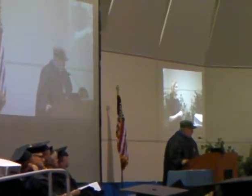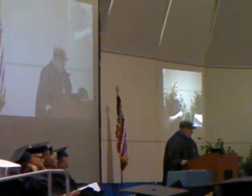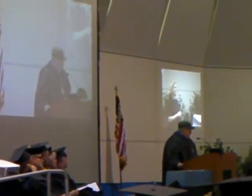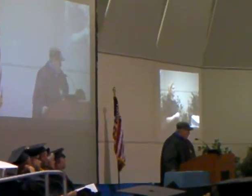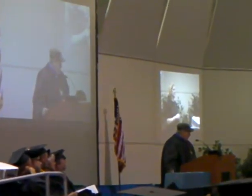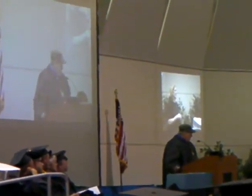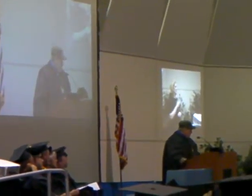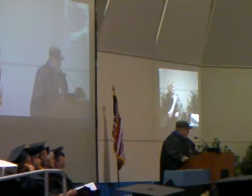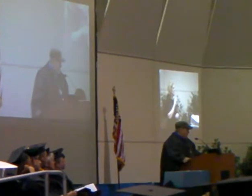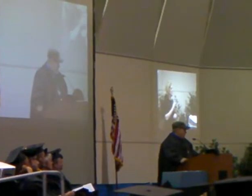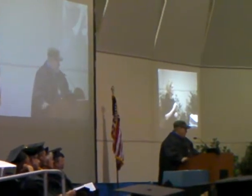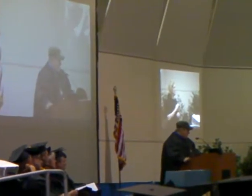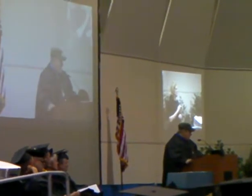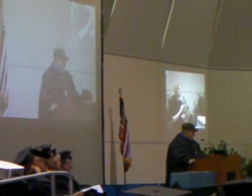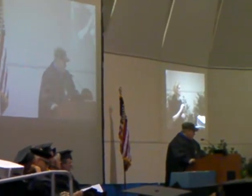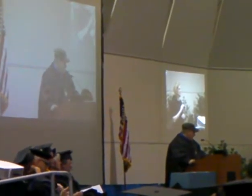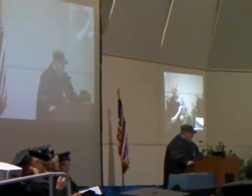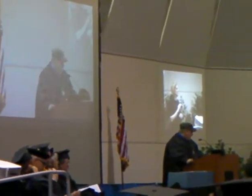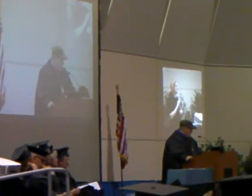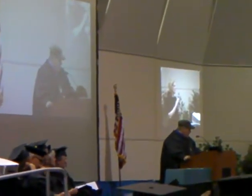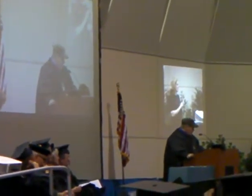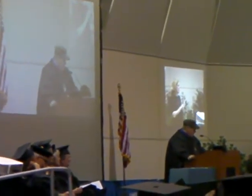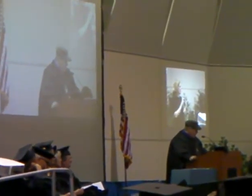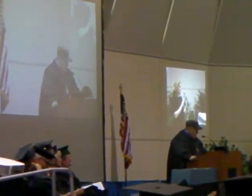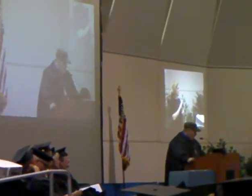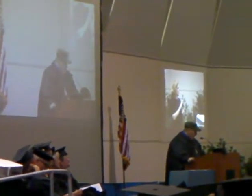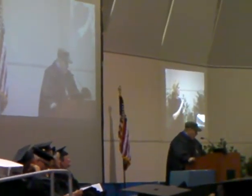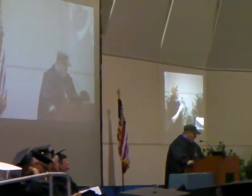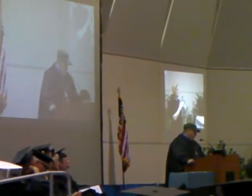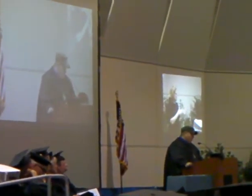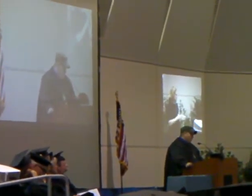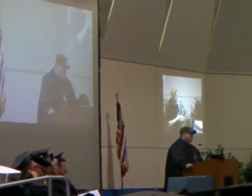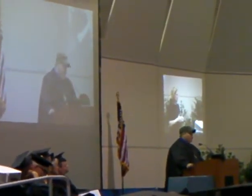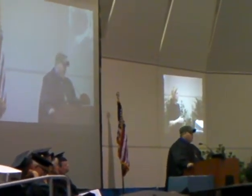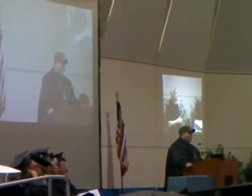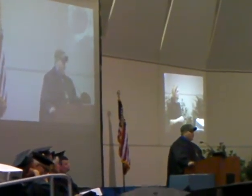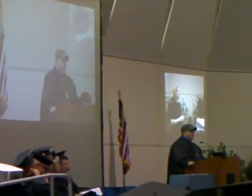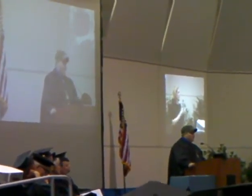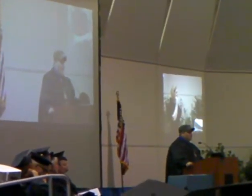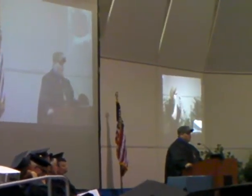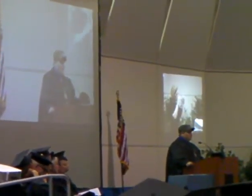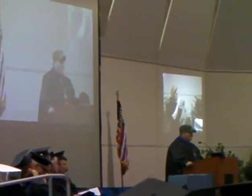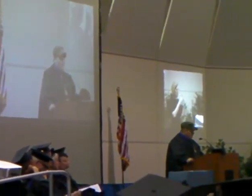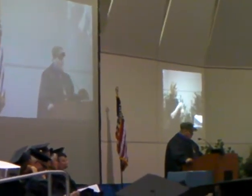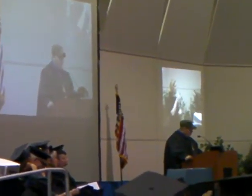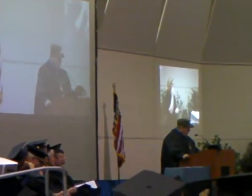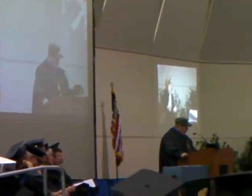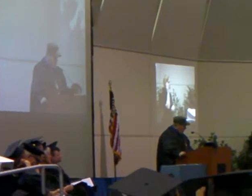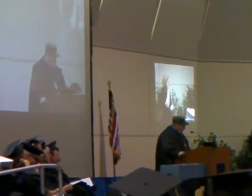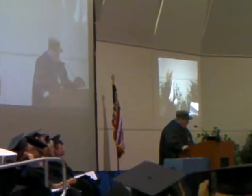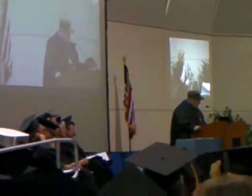Saracosa Community College's mission is to educate, innovate, inspire, and serve.